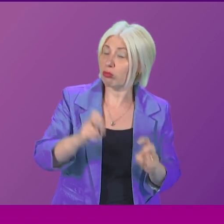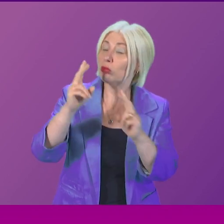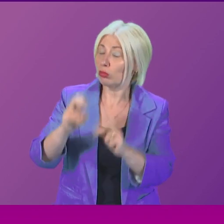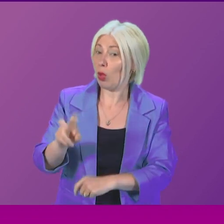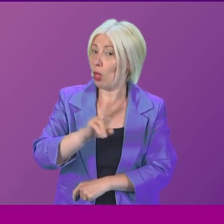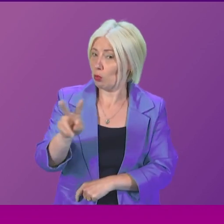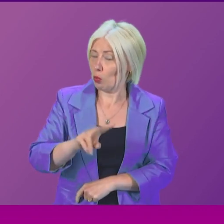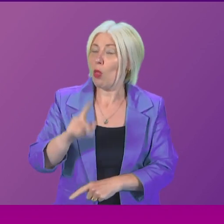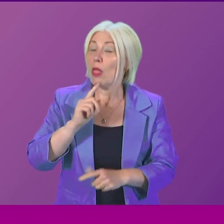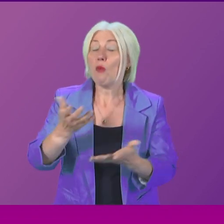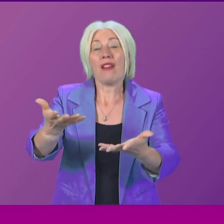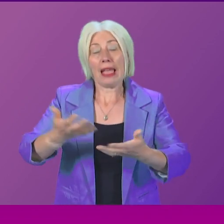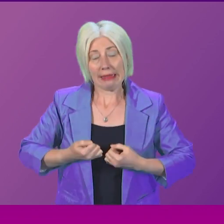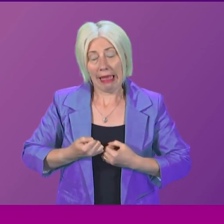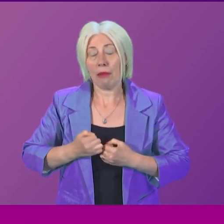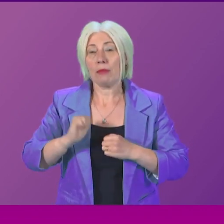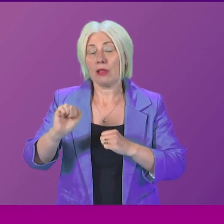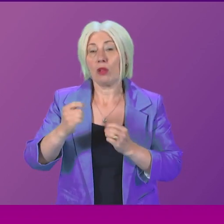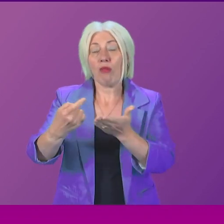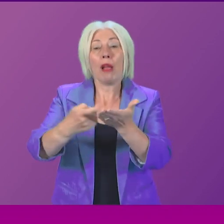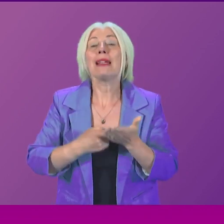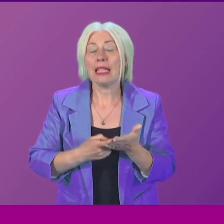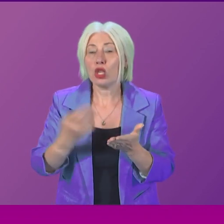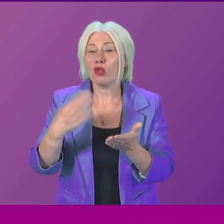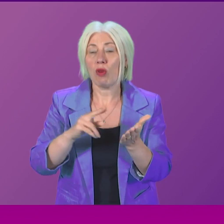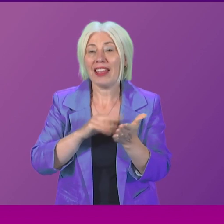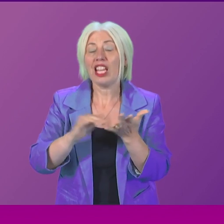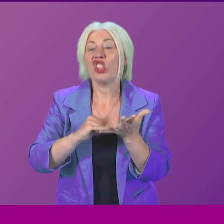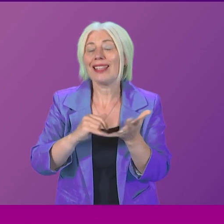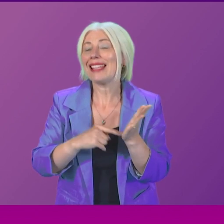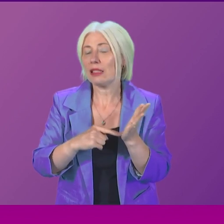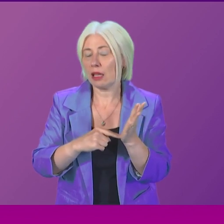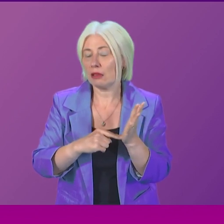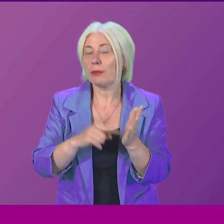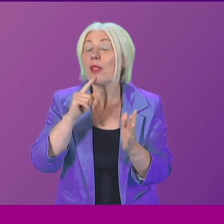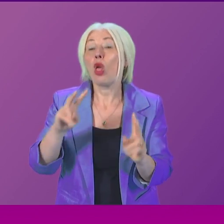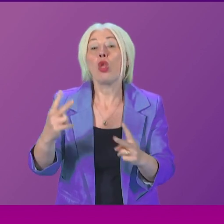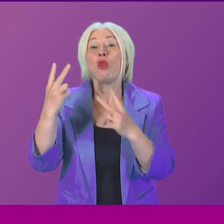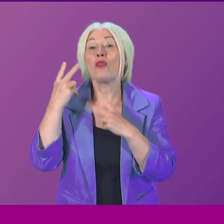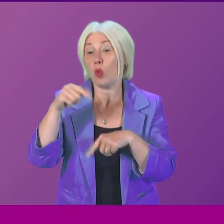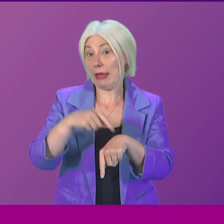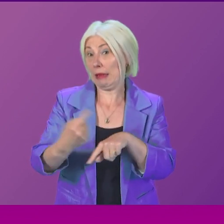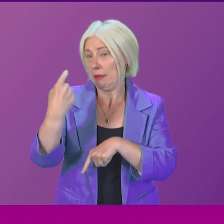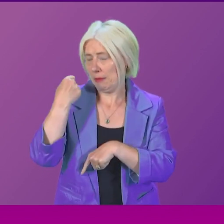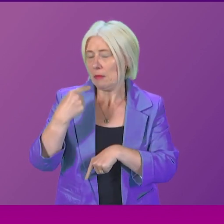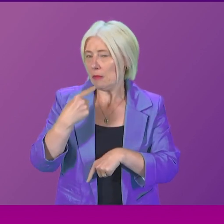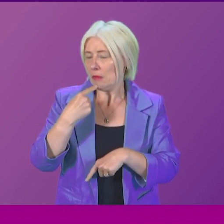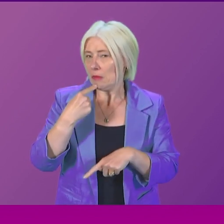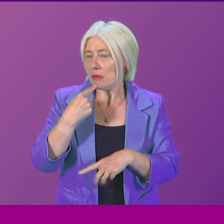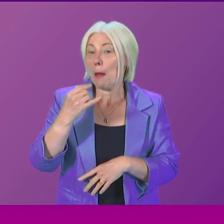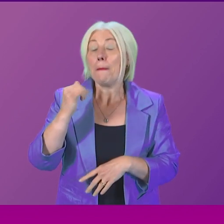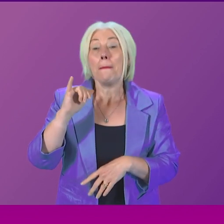by NHS Tayside. The reason why I mention that review is that there may be,